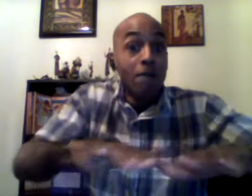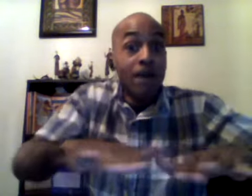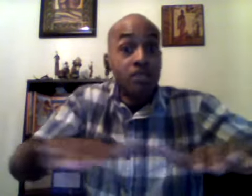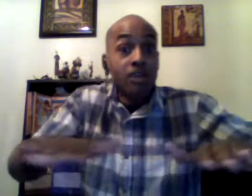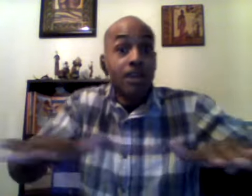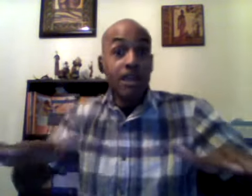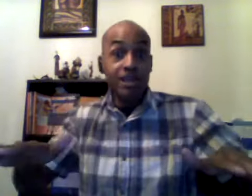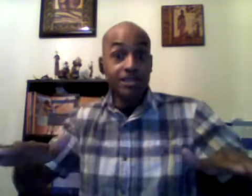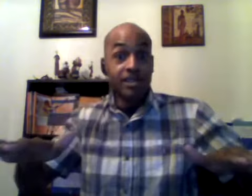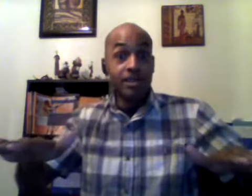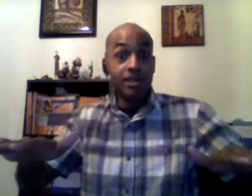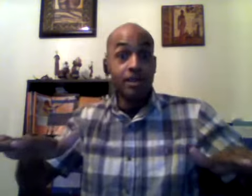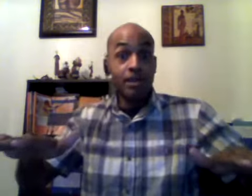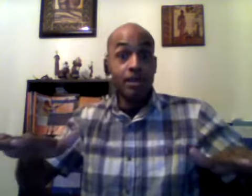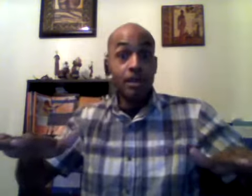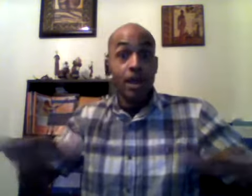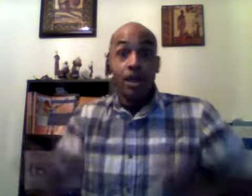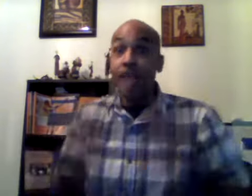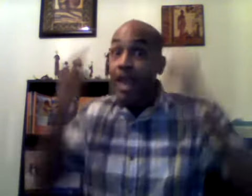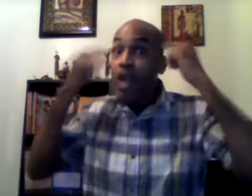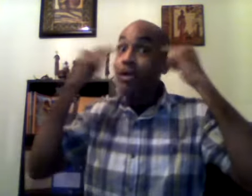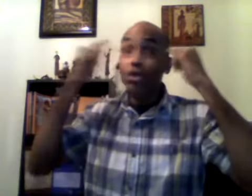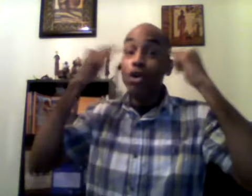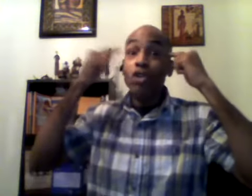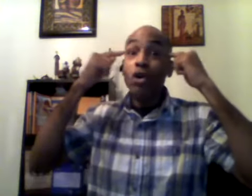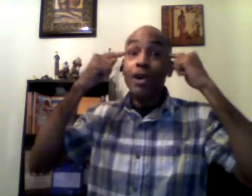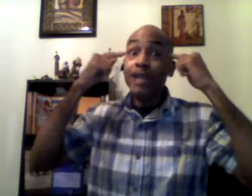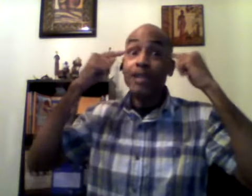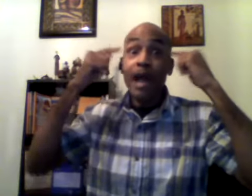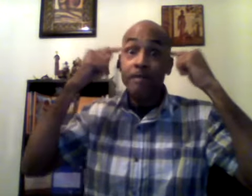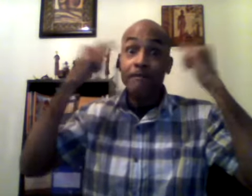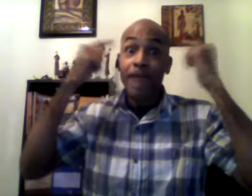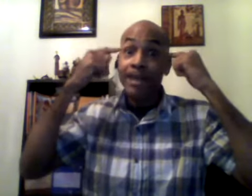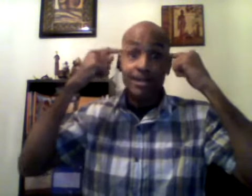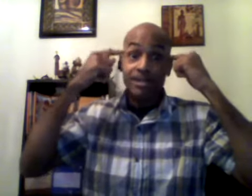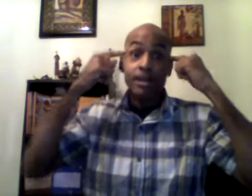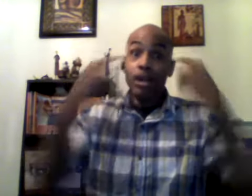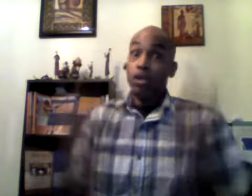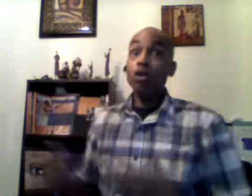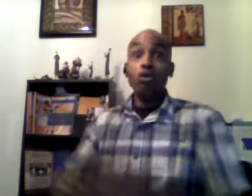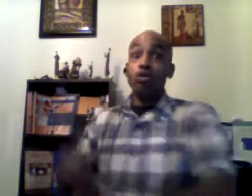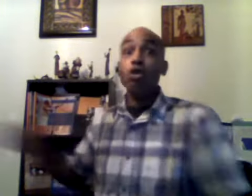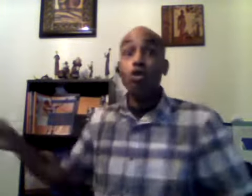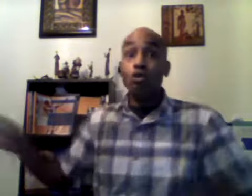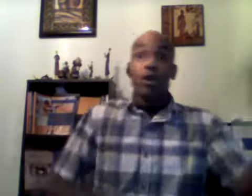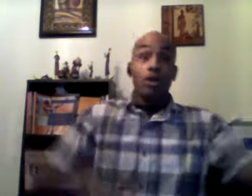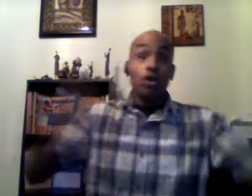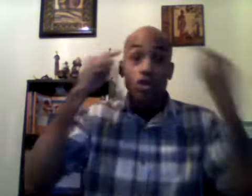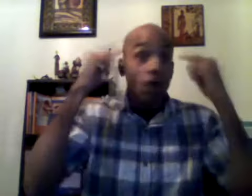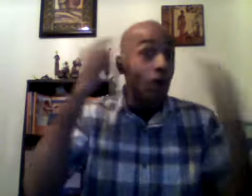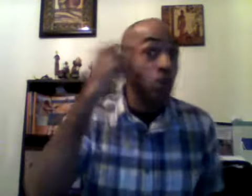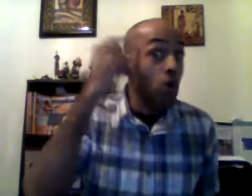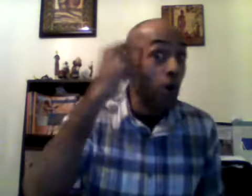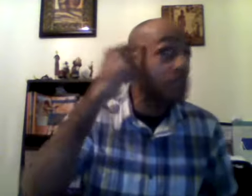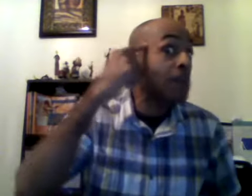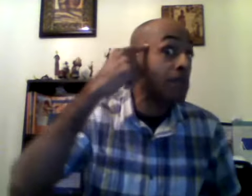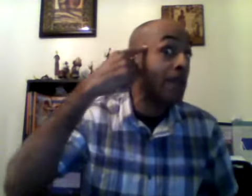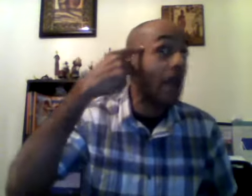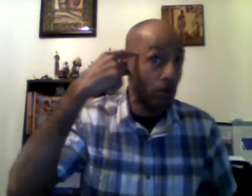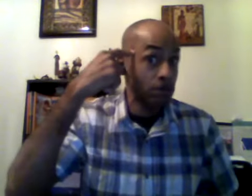muscularity now you're doing that out of vanity you you you don't you want something else